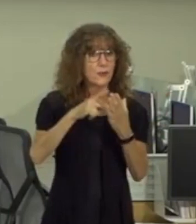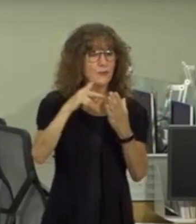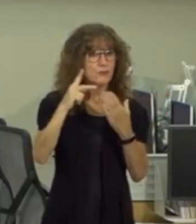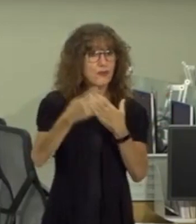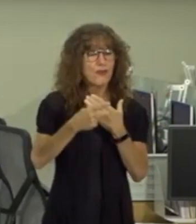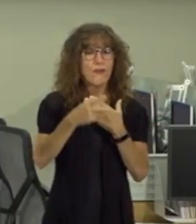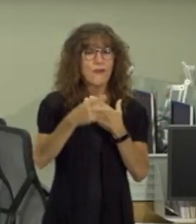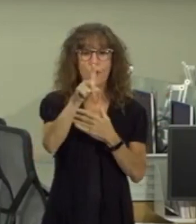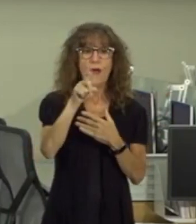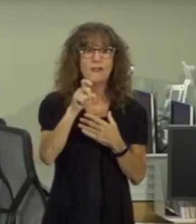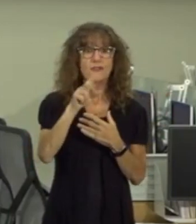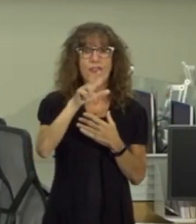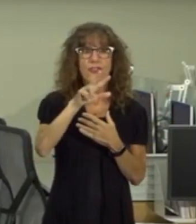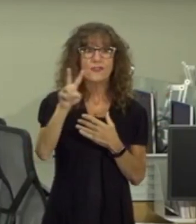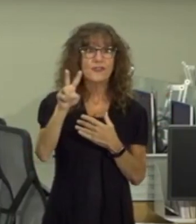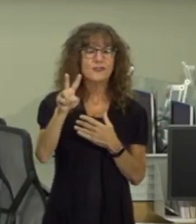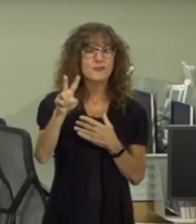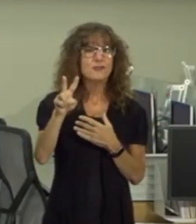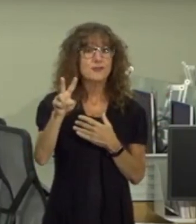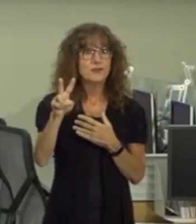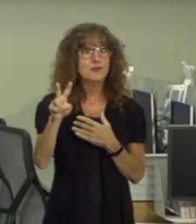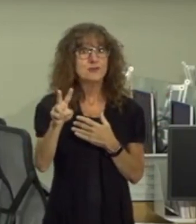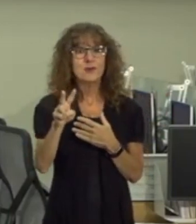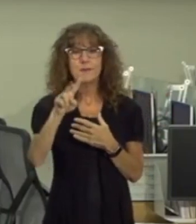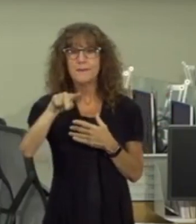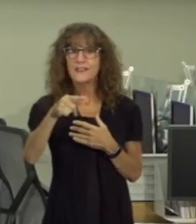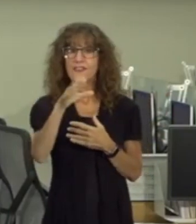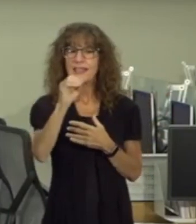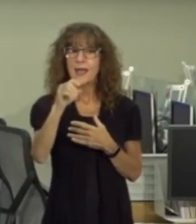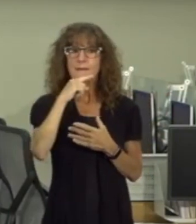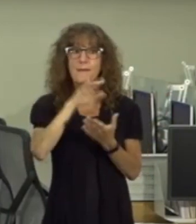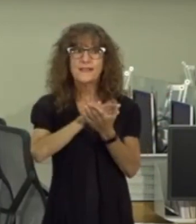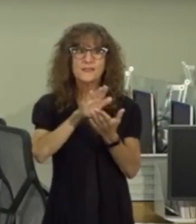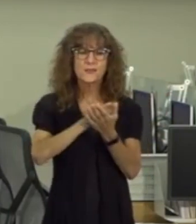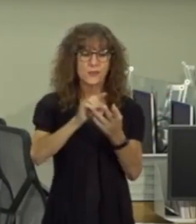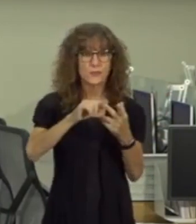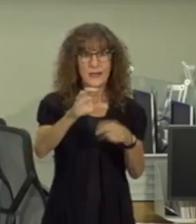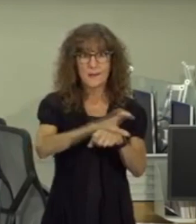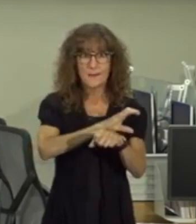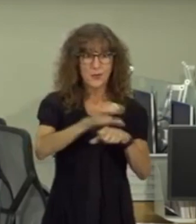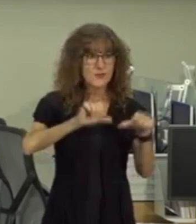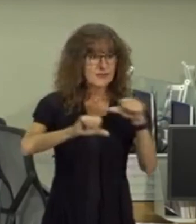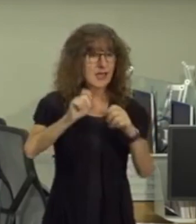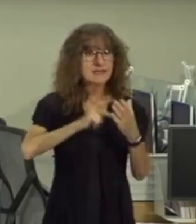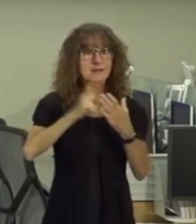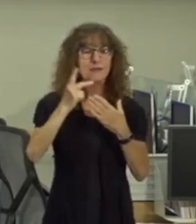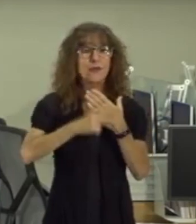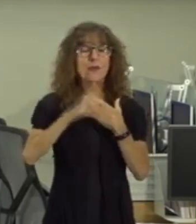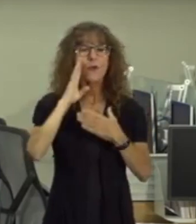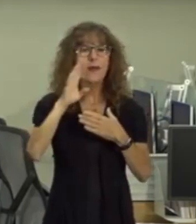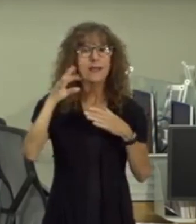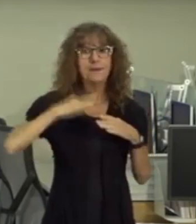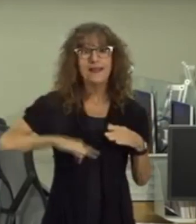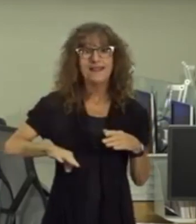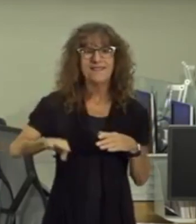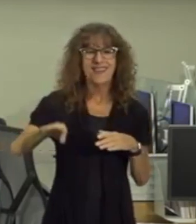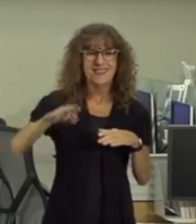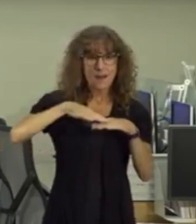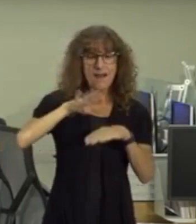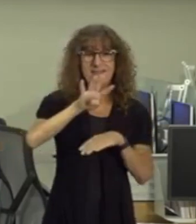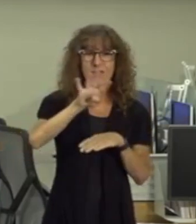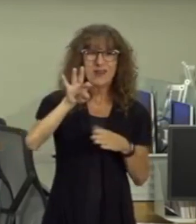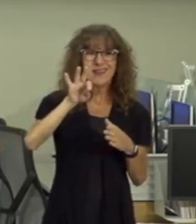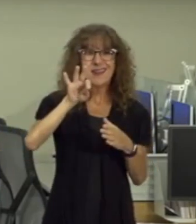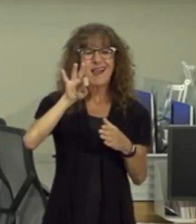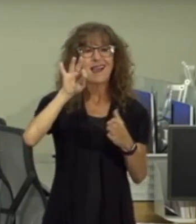132 prince george's county public schools the computer science program is expected to benefit more than 49 000